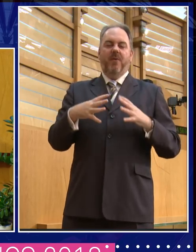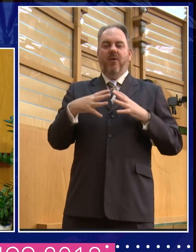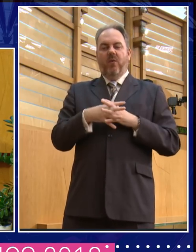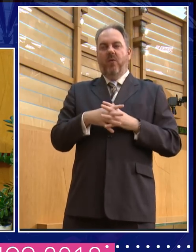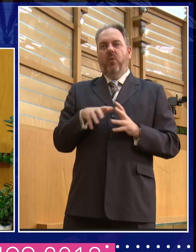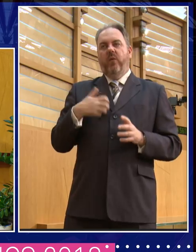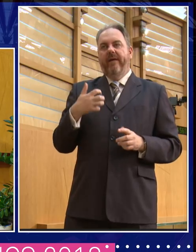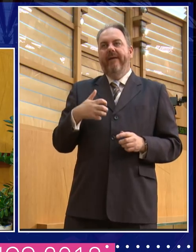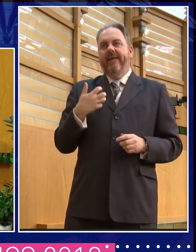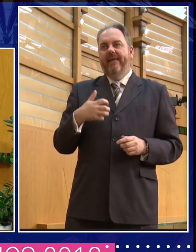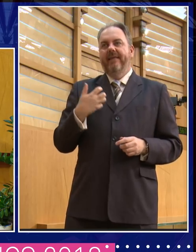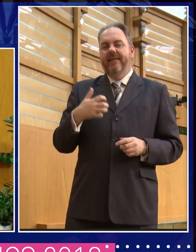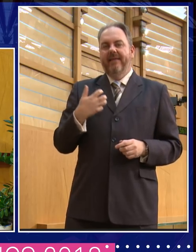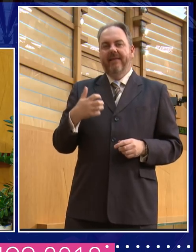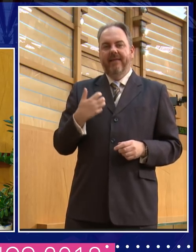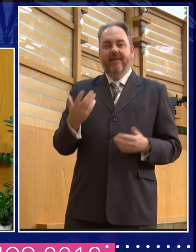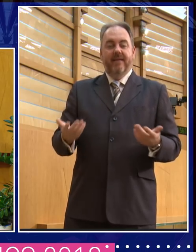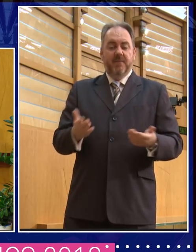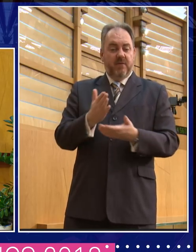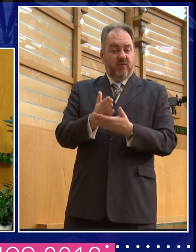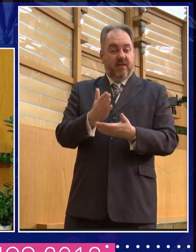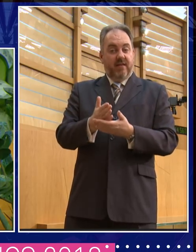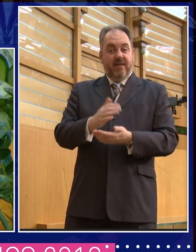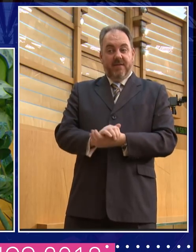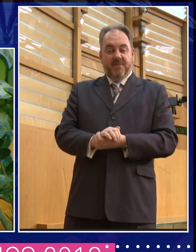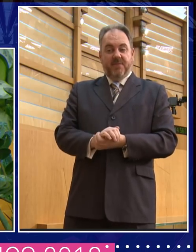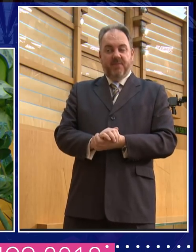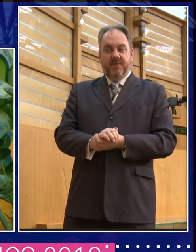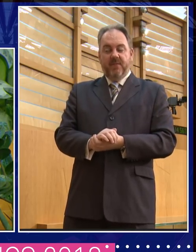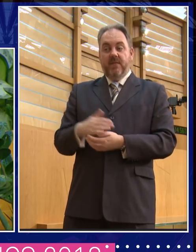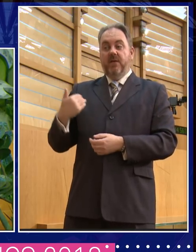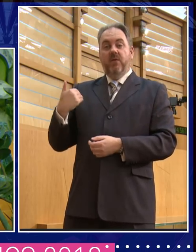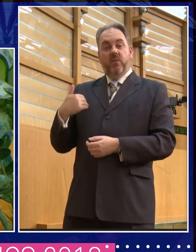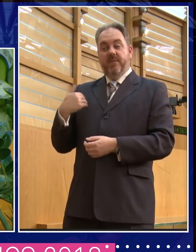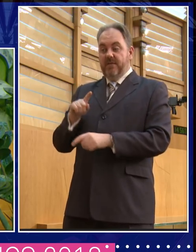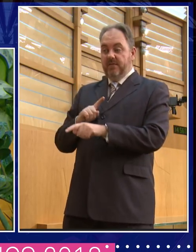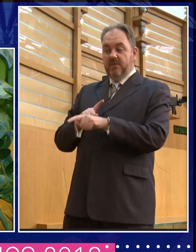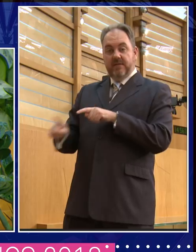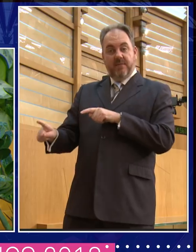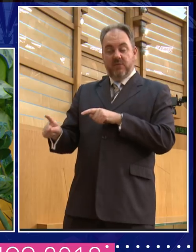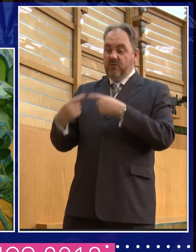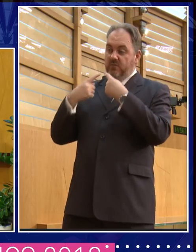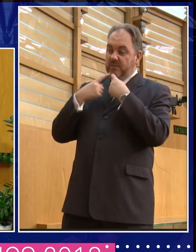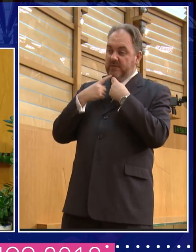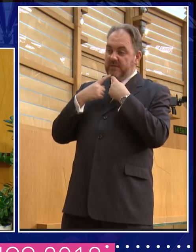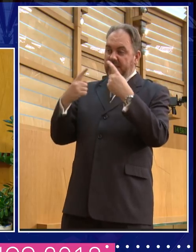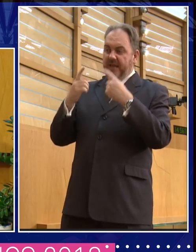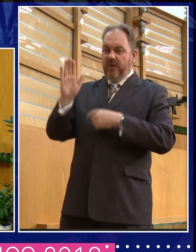you do get in, you get a position in which women's attempts to speak out, successful attempts to